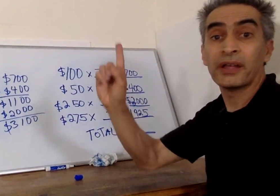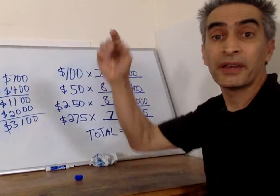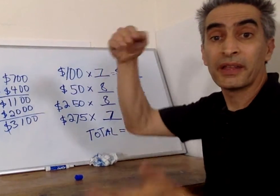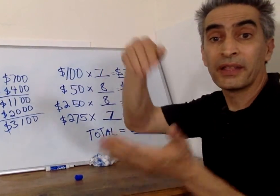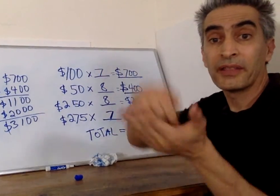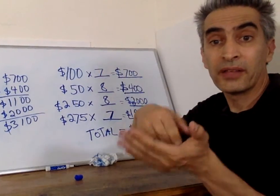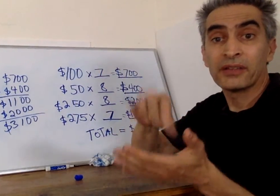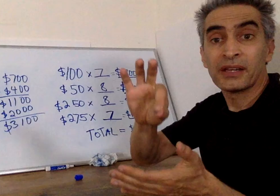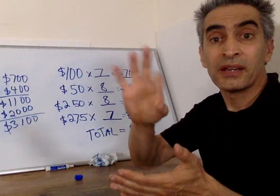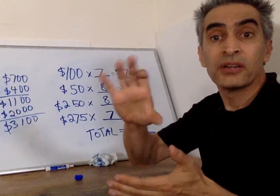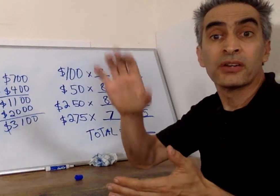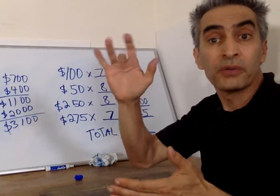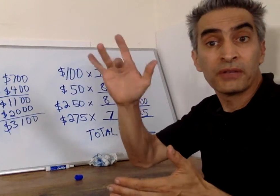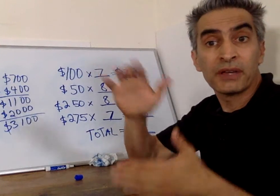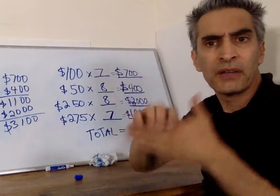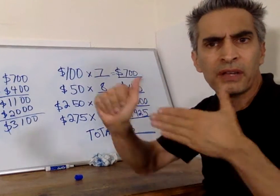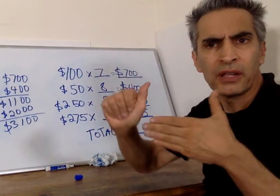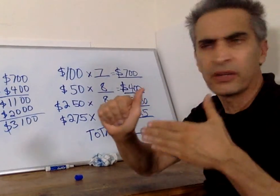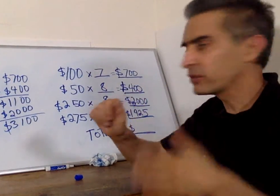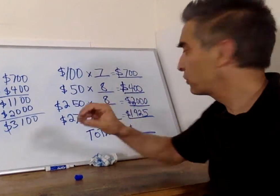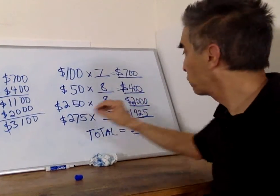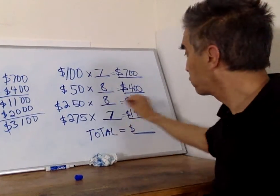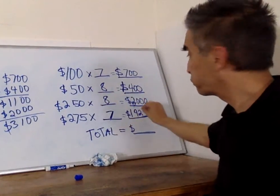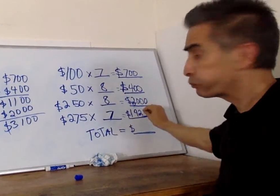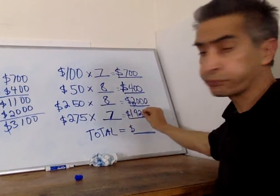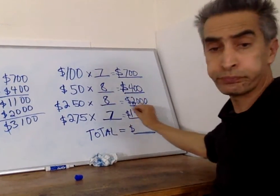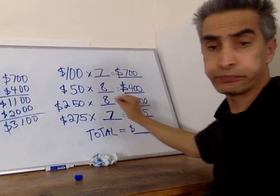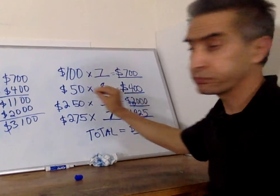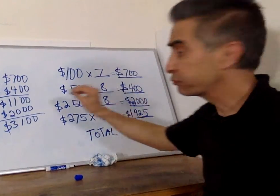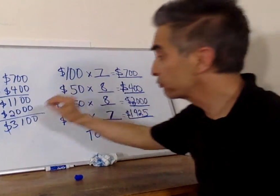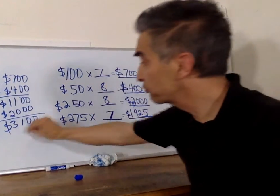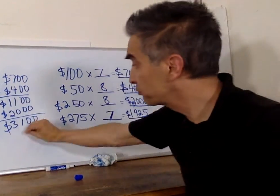then this $1,925 I'm going to move that over here as well